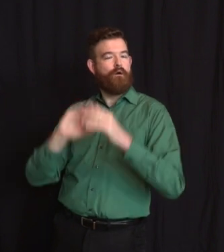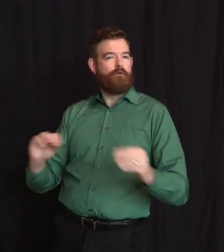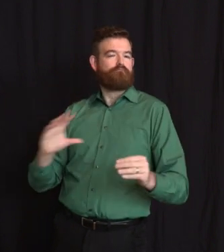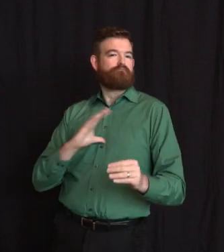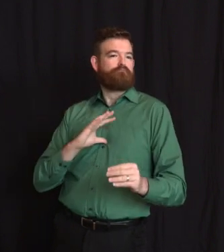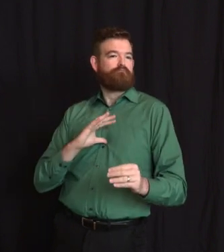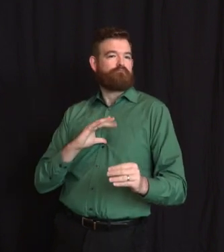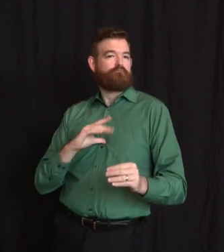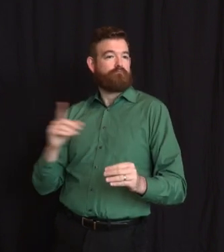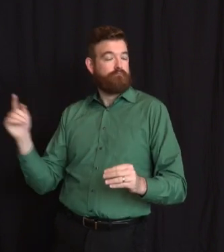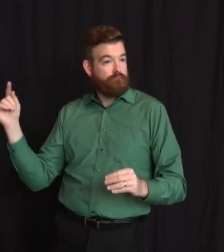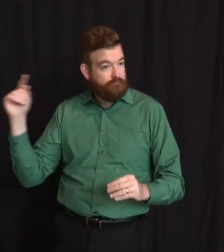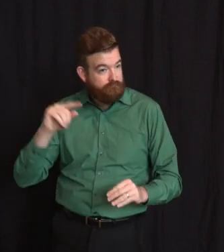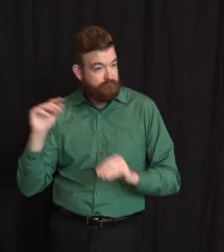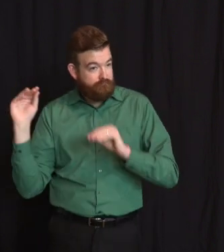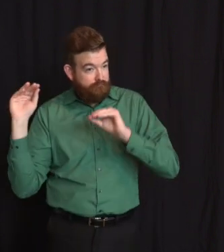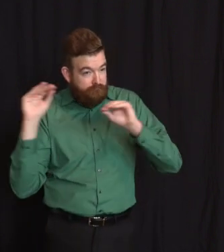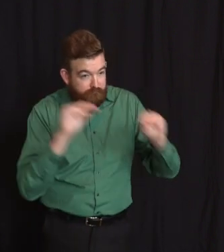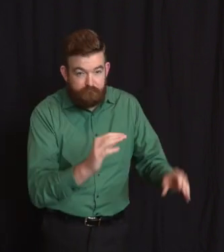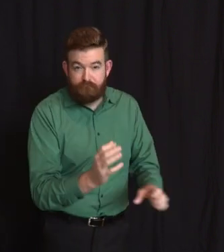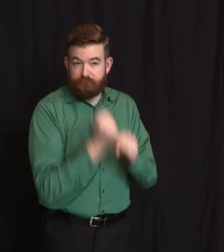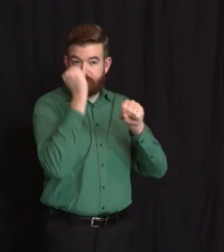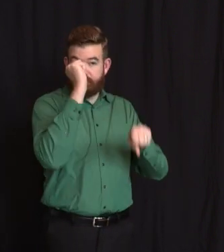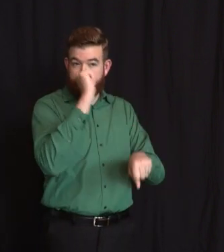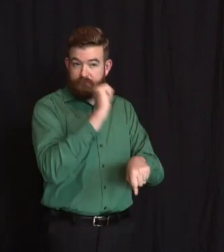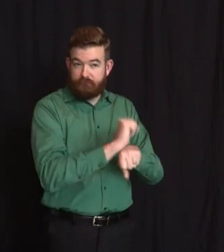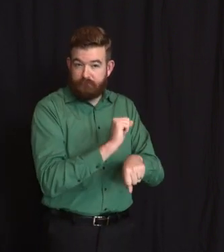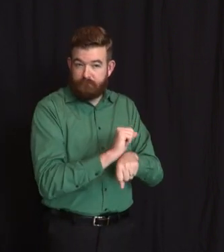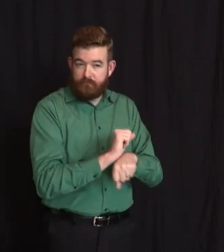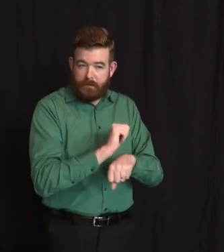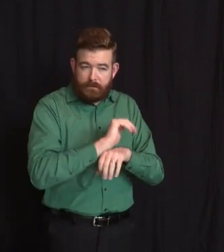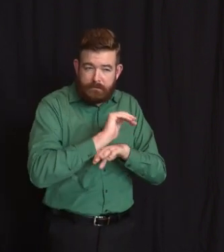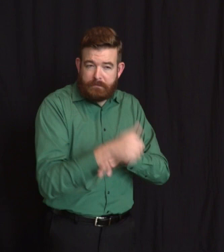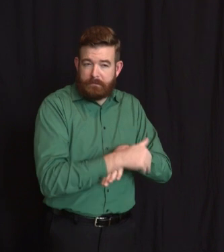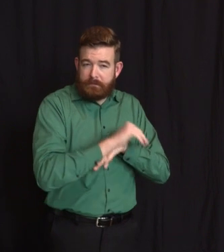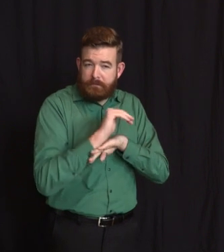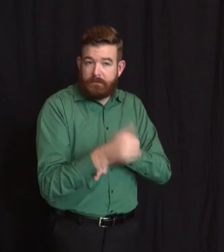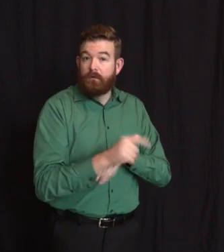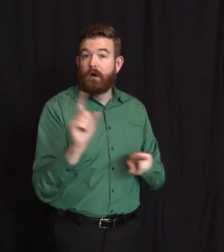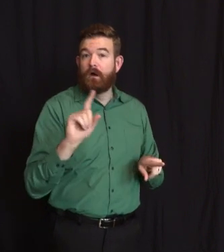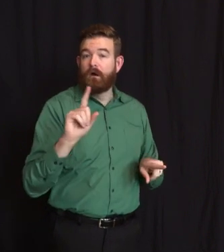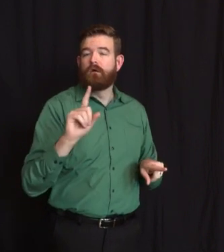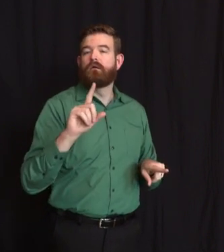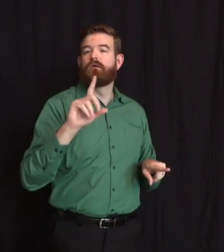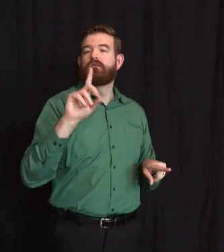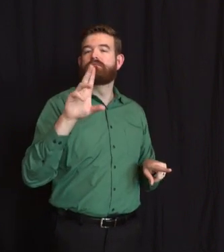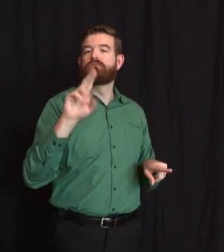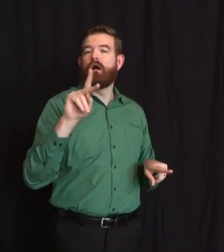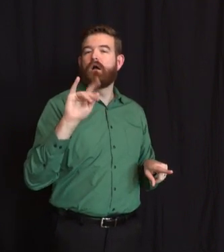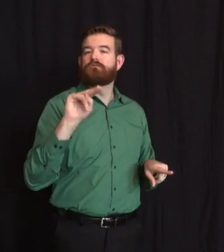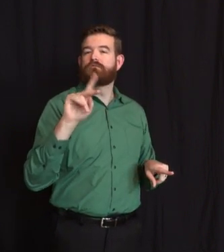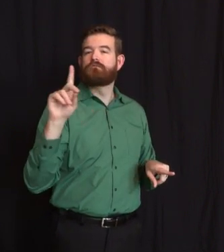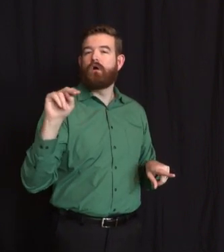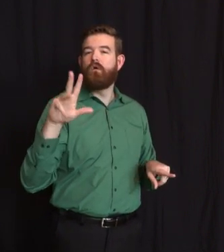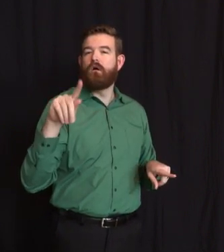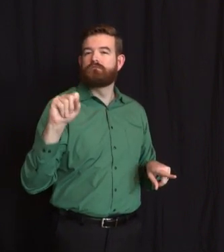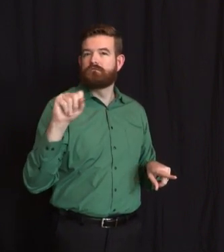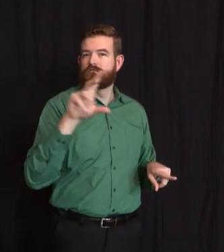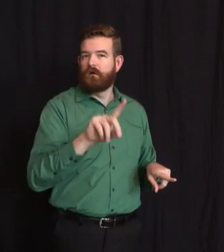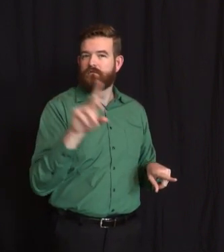while her first husband looked after their three children, including a son with special needs. Eventually she was hired as a bank